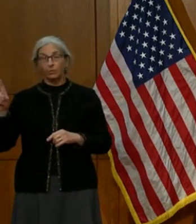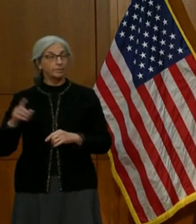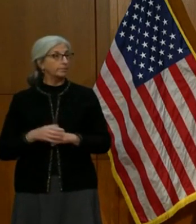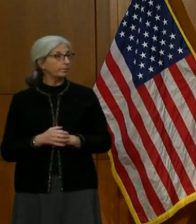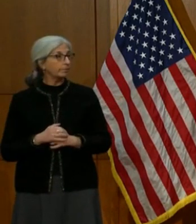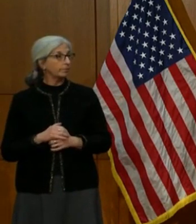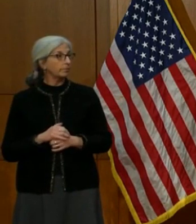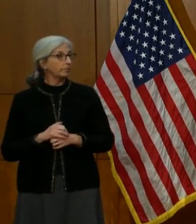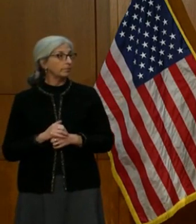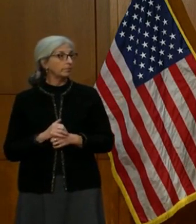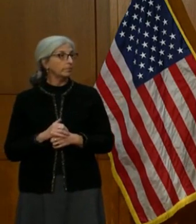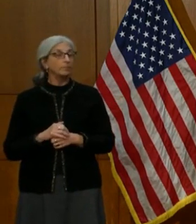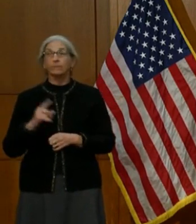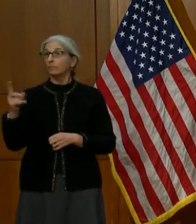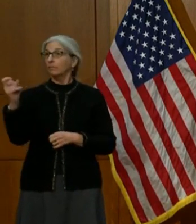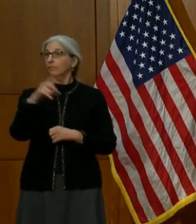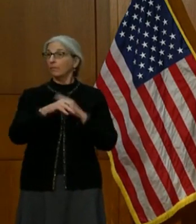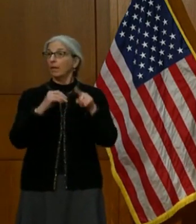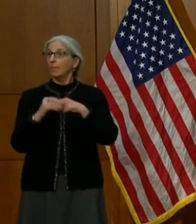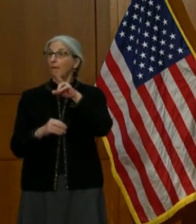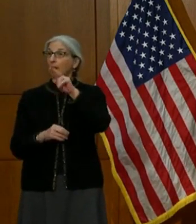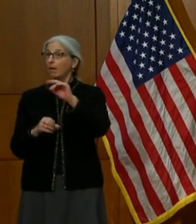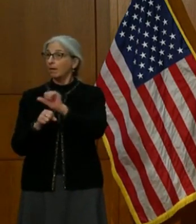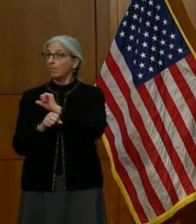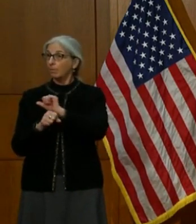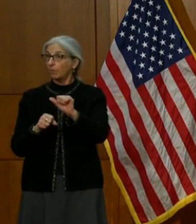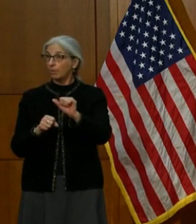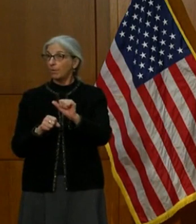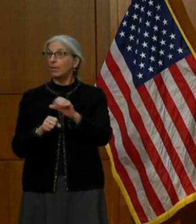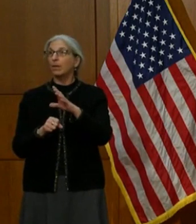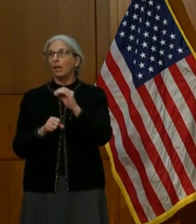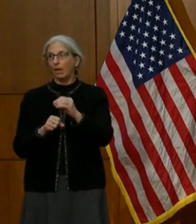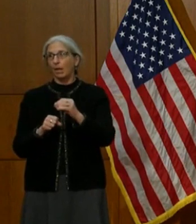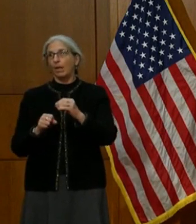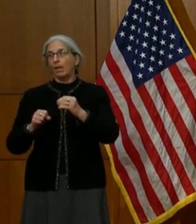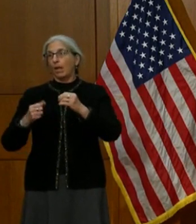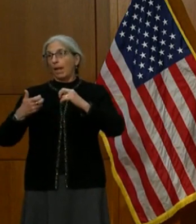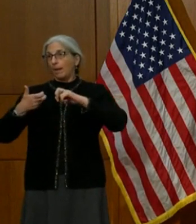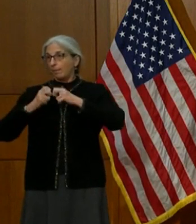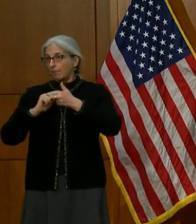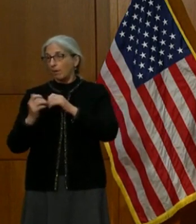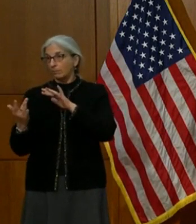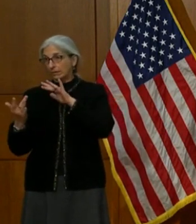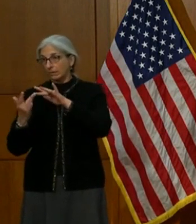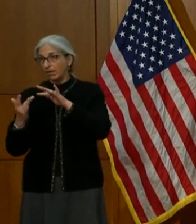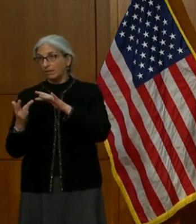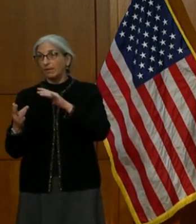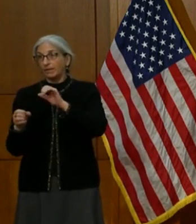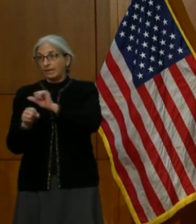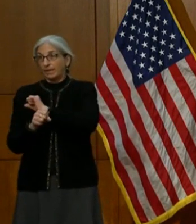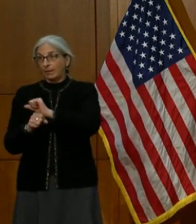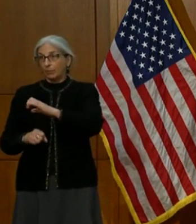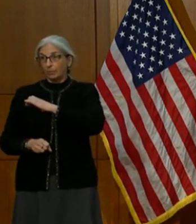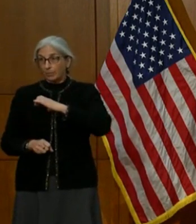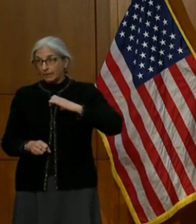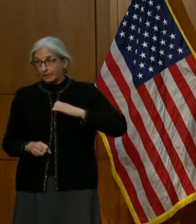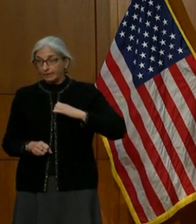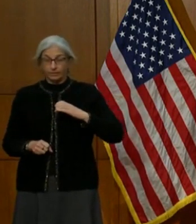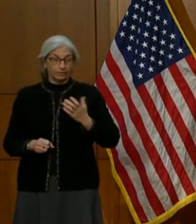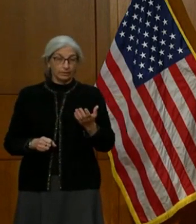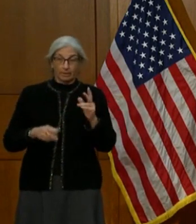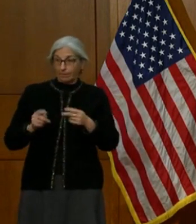So the question was around unemployment insurance and the communication between the Employment Commission as well as the claimants.